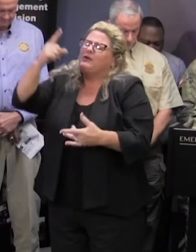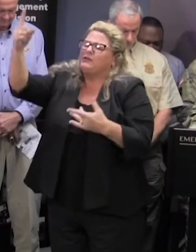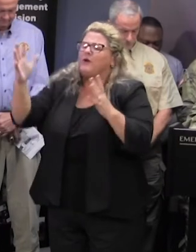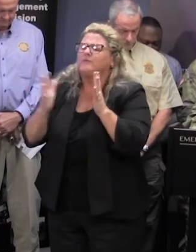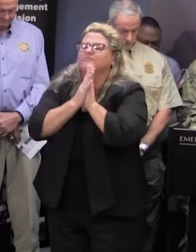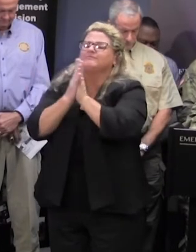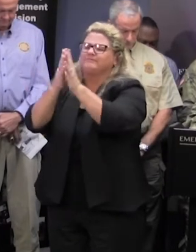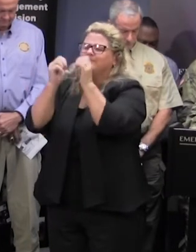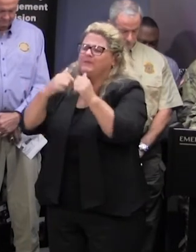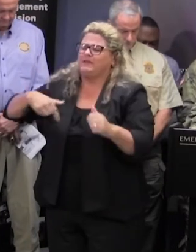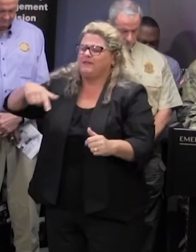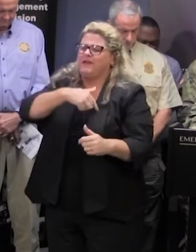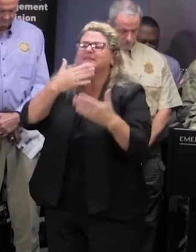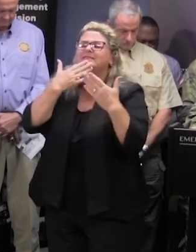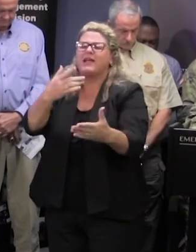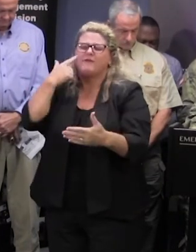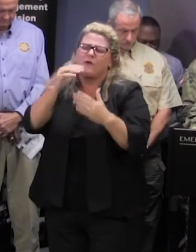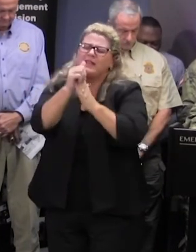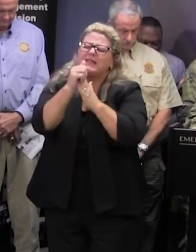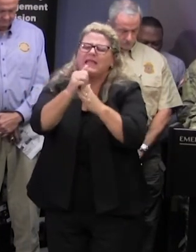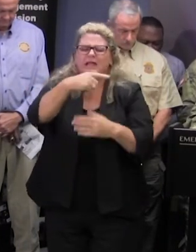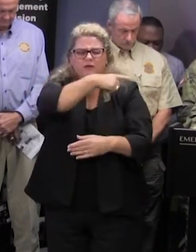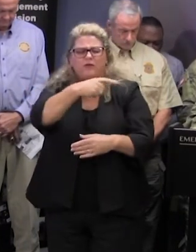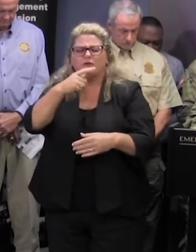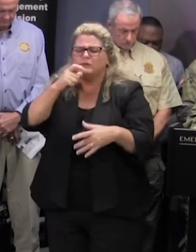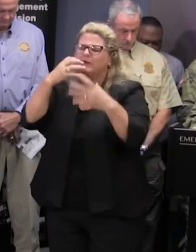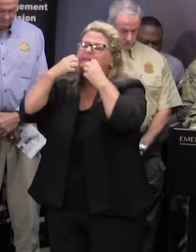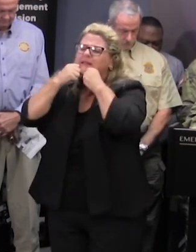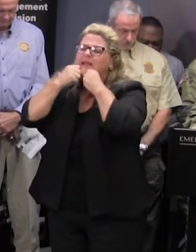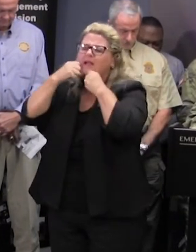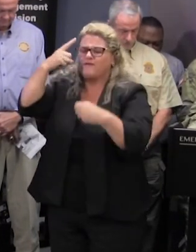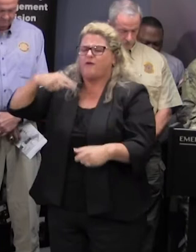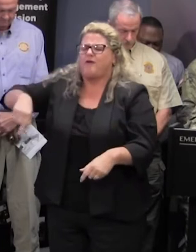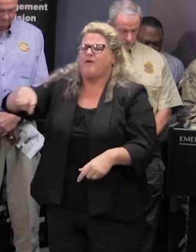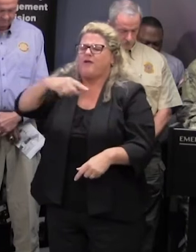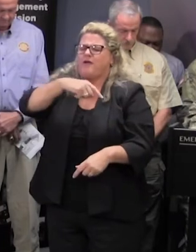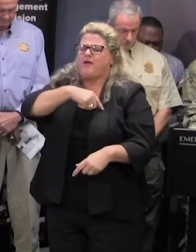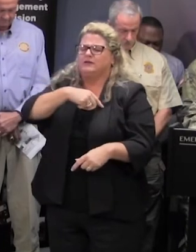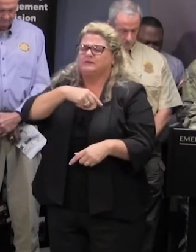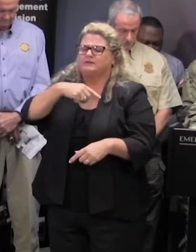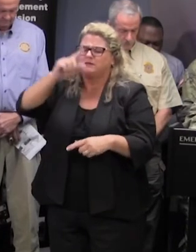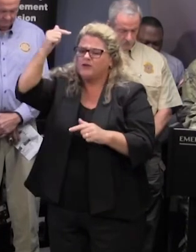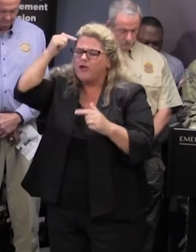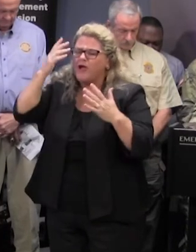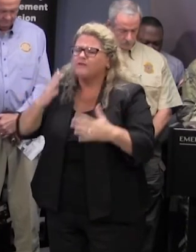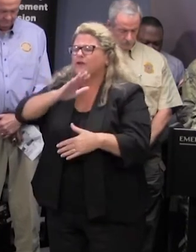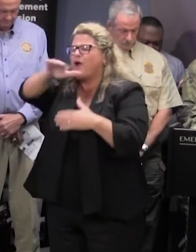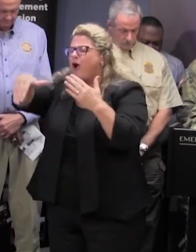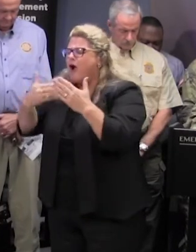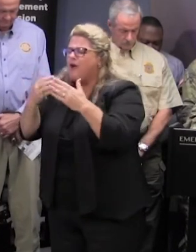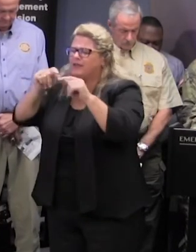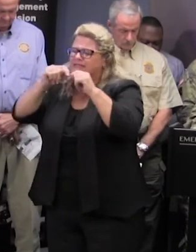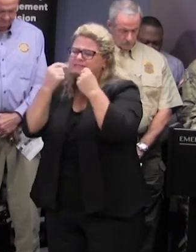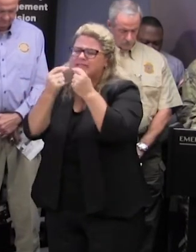we thank you for leadership that cares about us we thank you for our governor for the tag for all of the officials all of